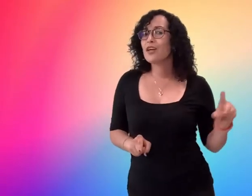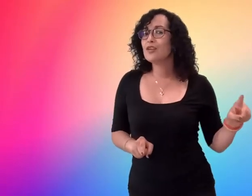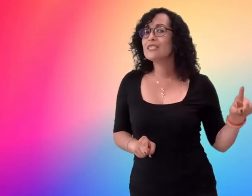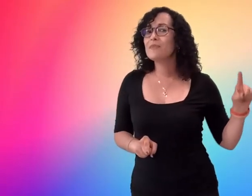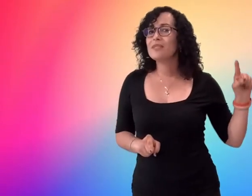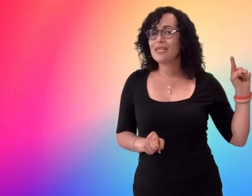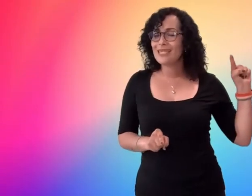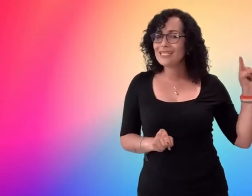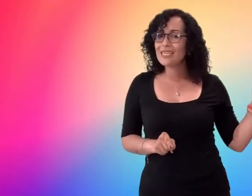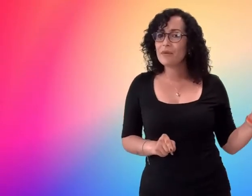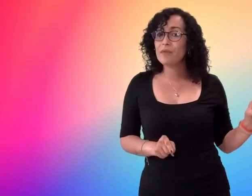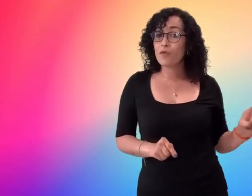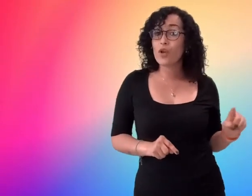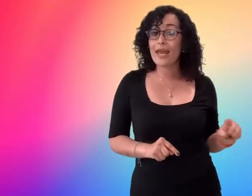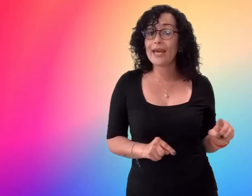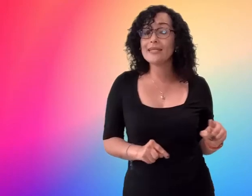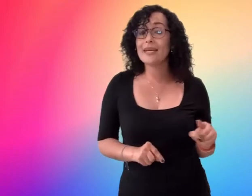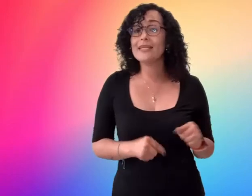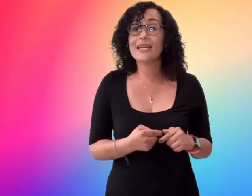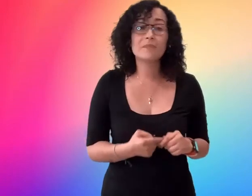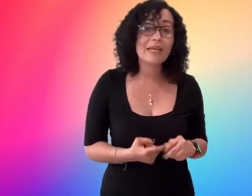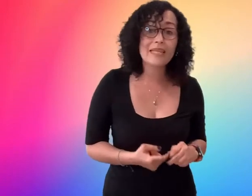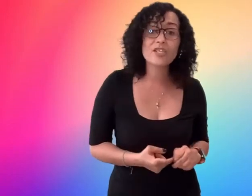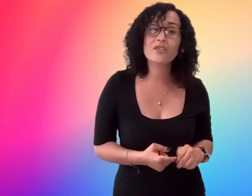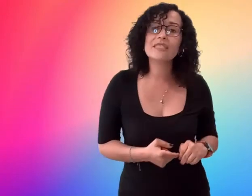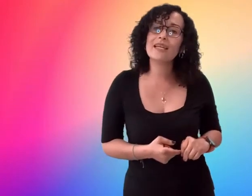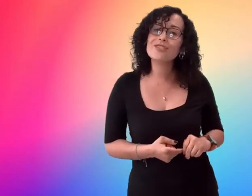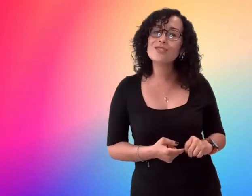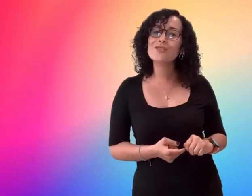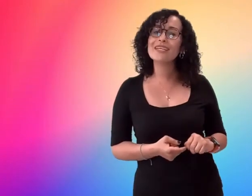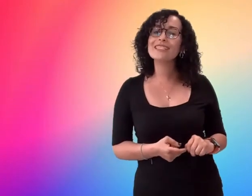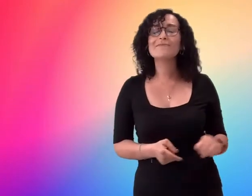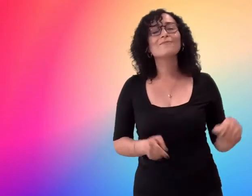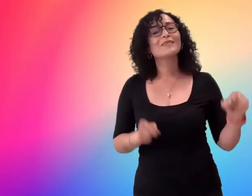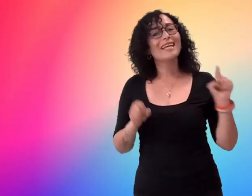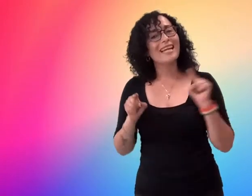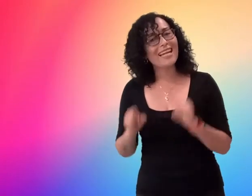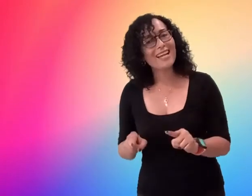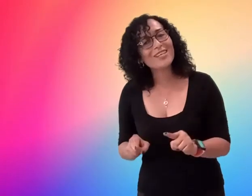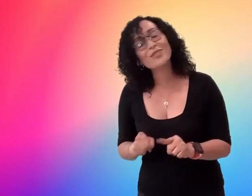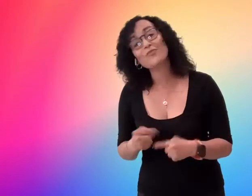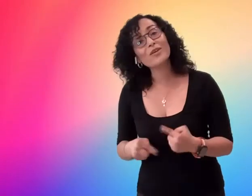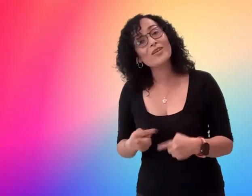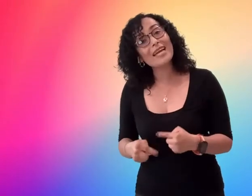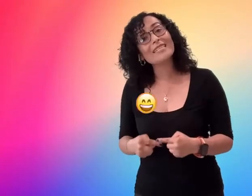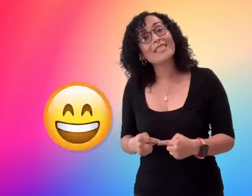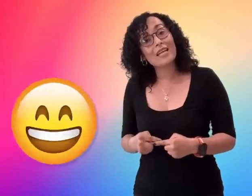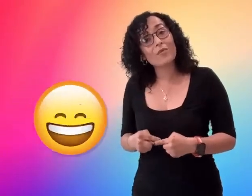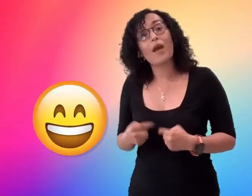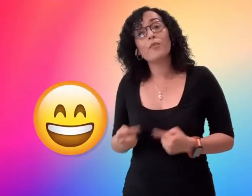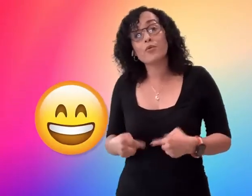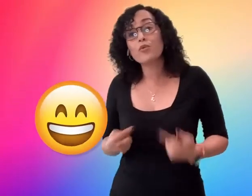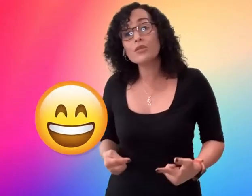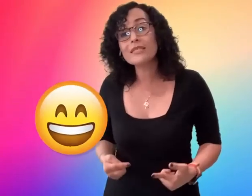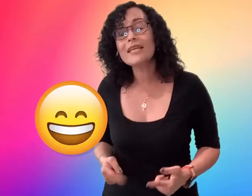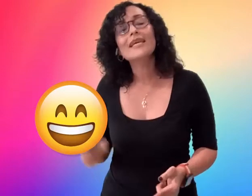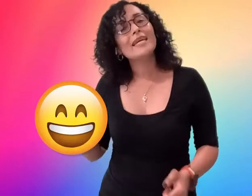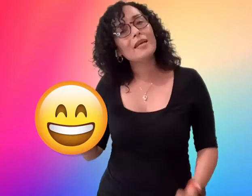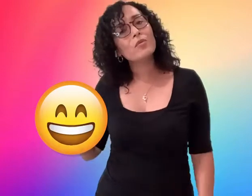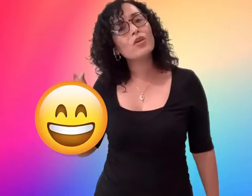concept is given beforehand and the expectation is that students learn to recognize the grammar rules in a more